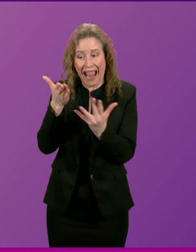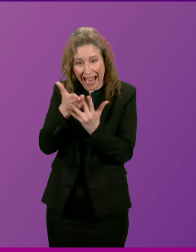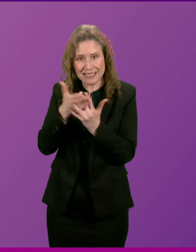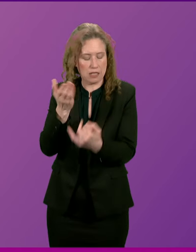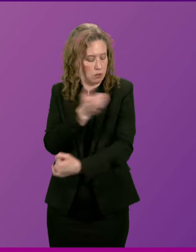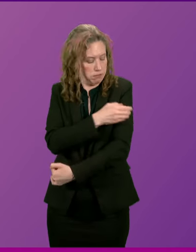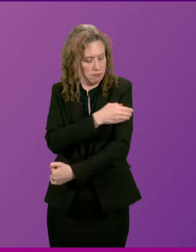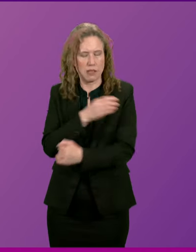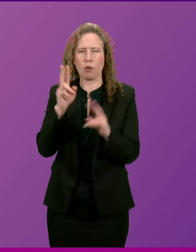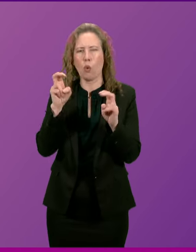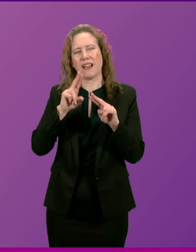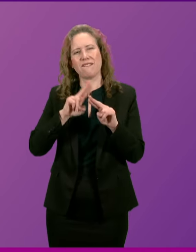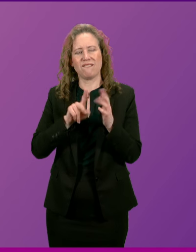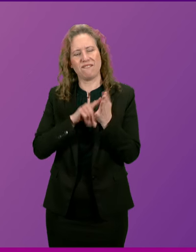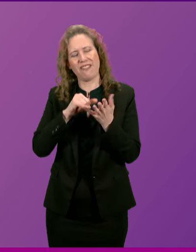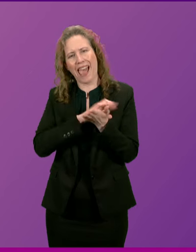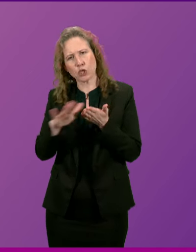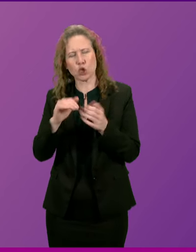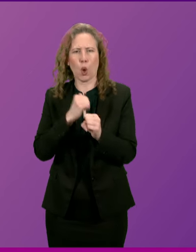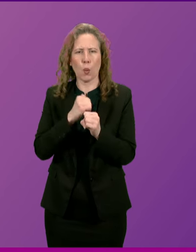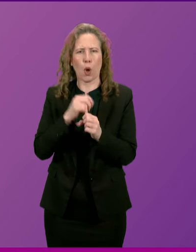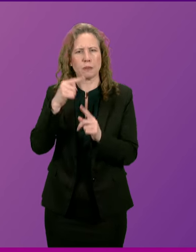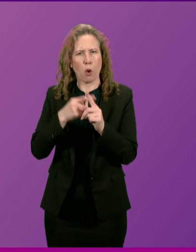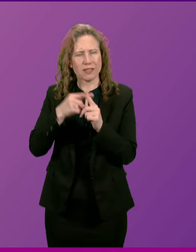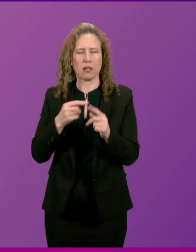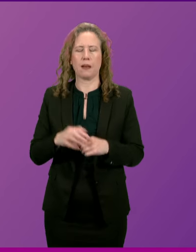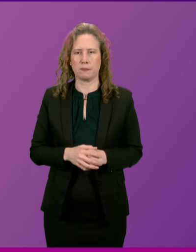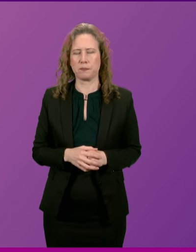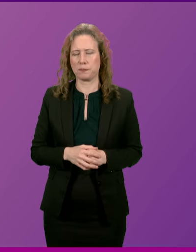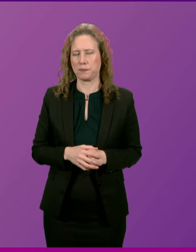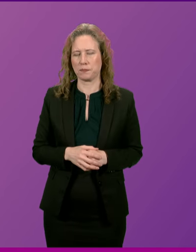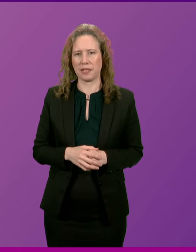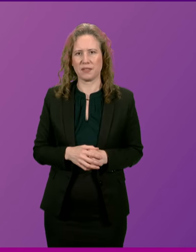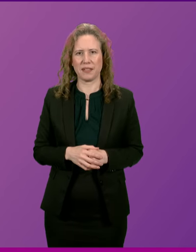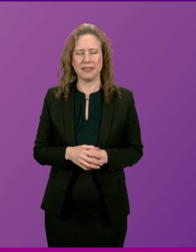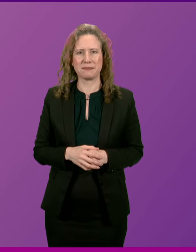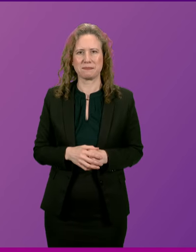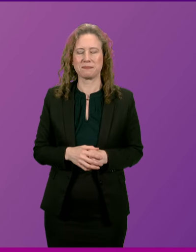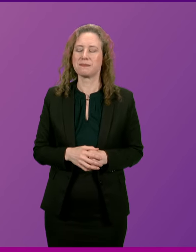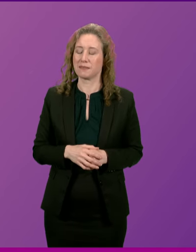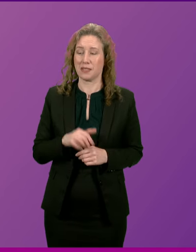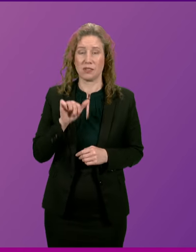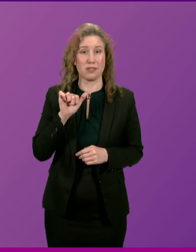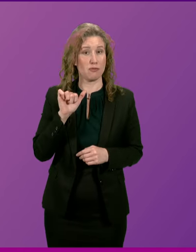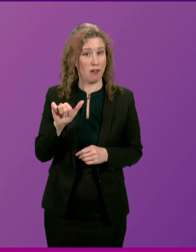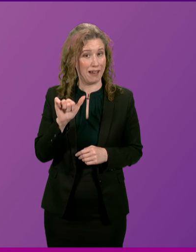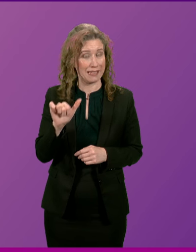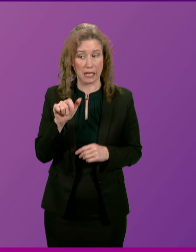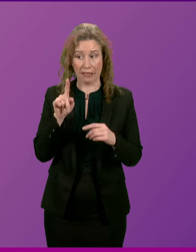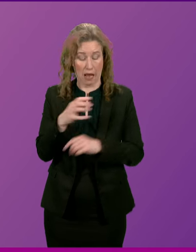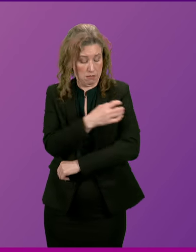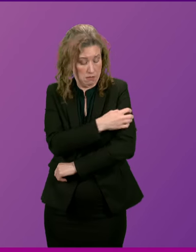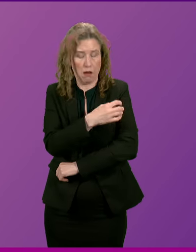to flash glucose monitors across the Lothians? Deputy First Minister. Well, the member is right to say that this